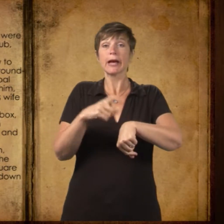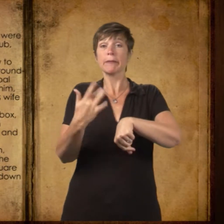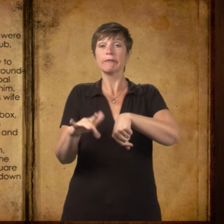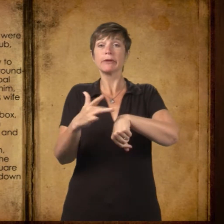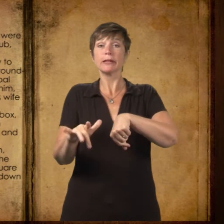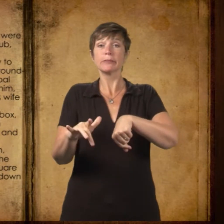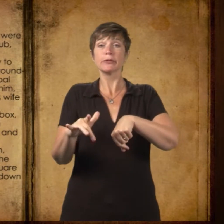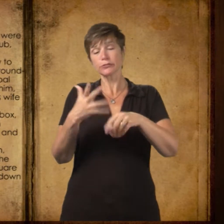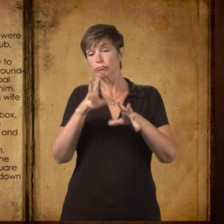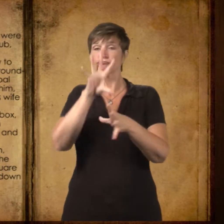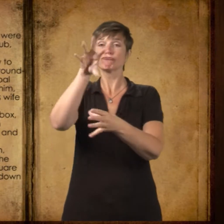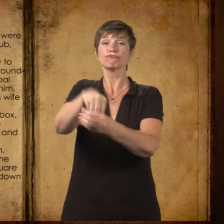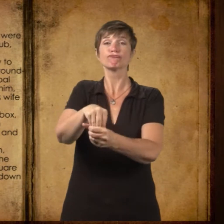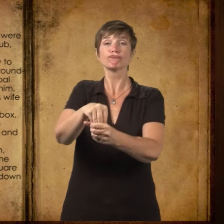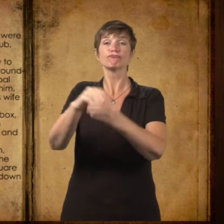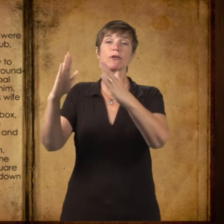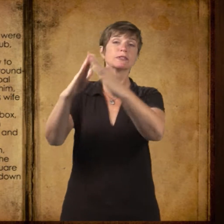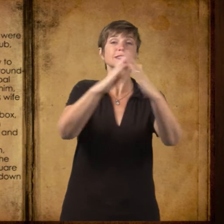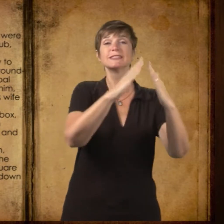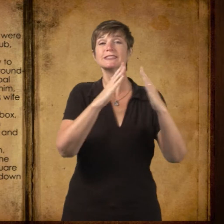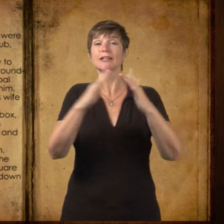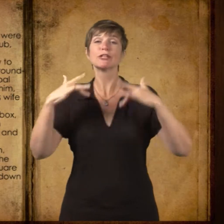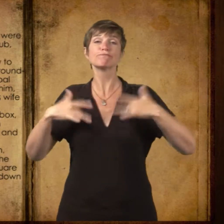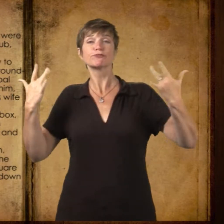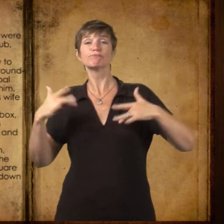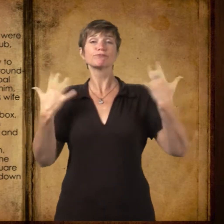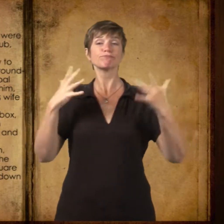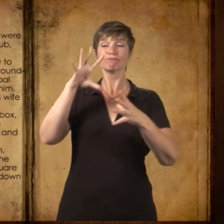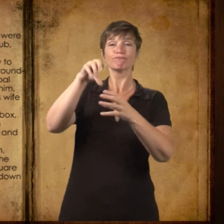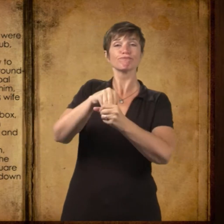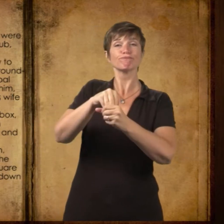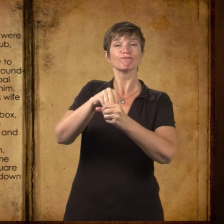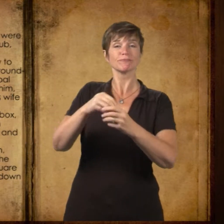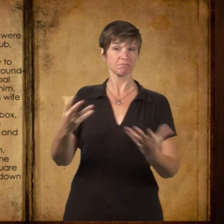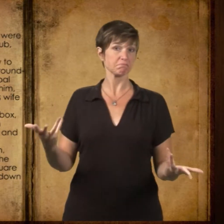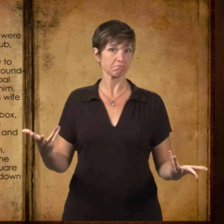who had time and energy to devote to civic activities.